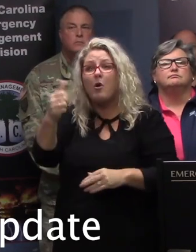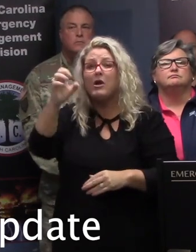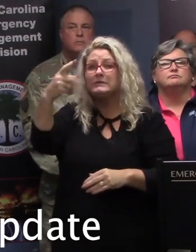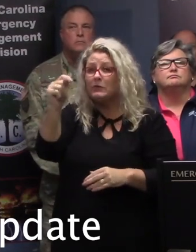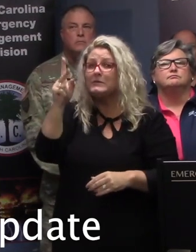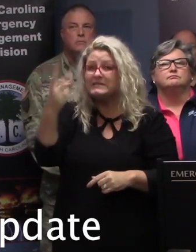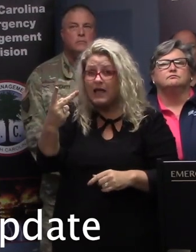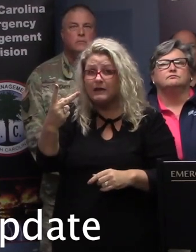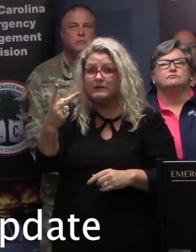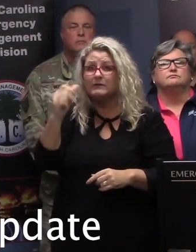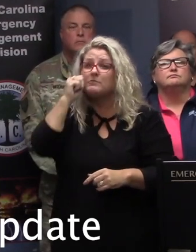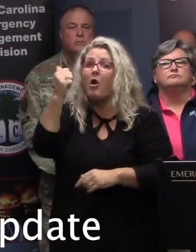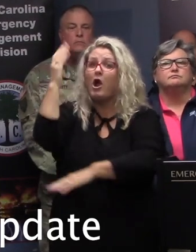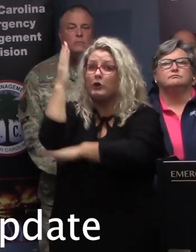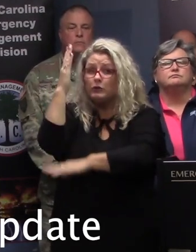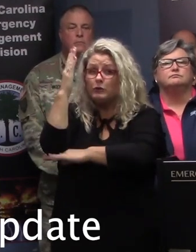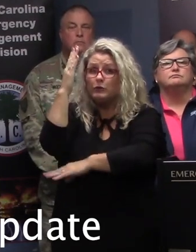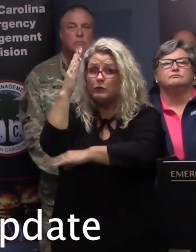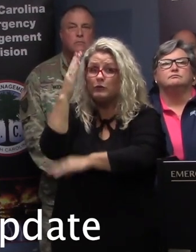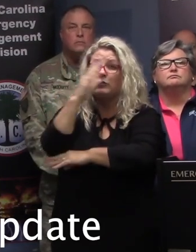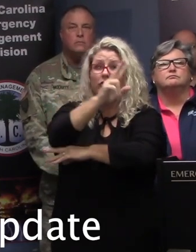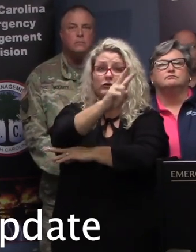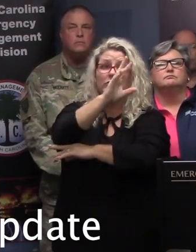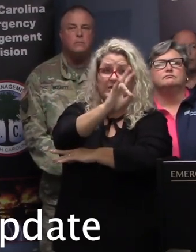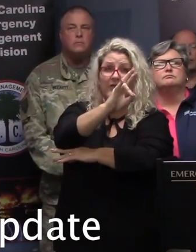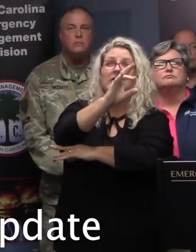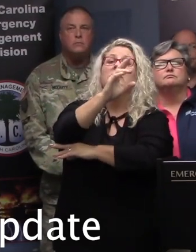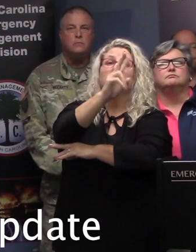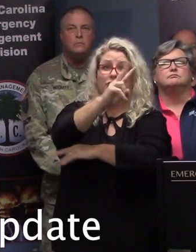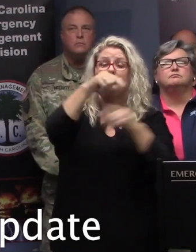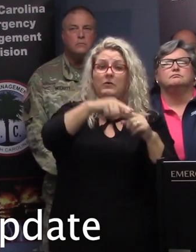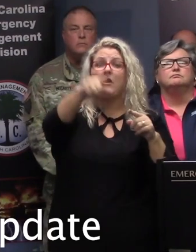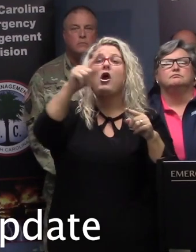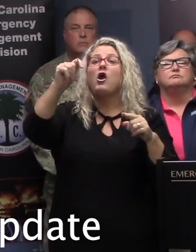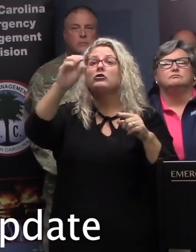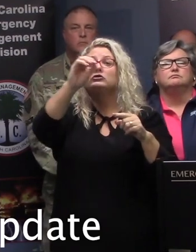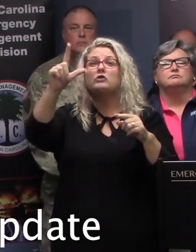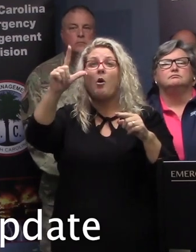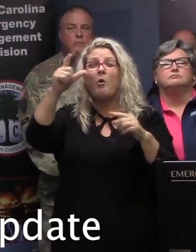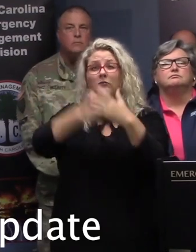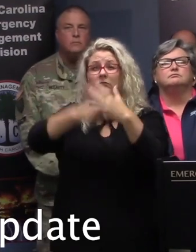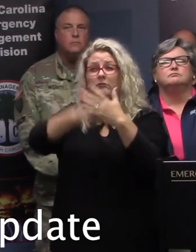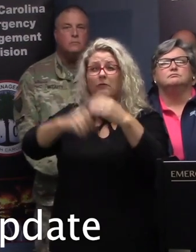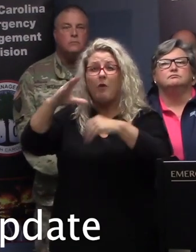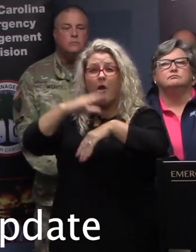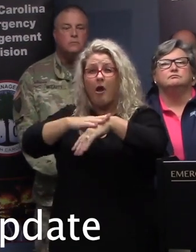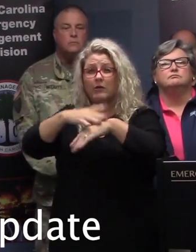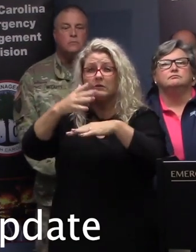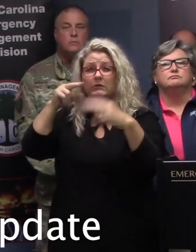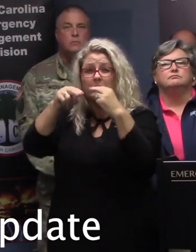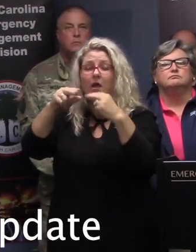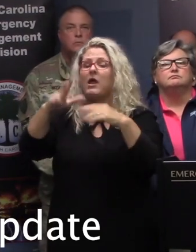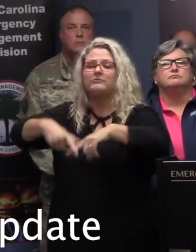2nd. That's tomorrow, noon. Toes on the Cross Island Parkway will be suspended beginning at noon